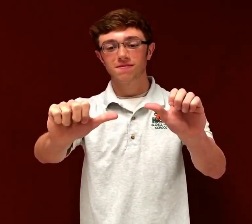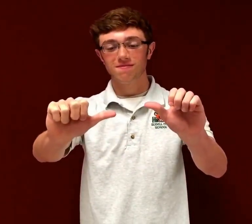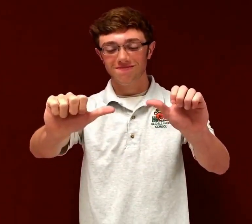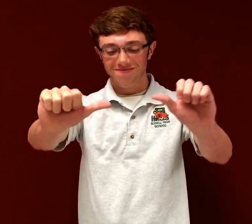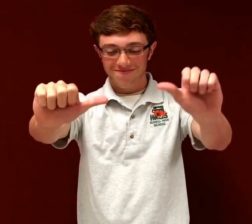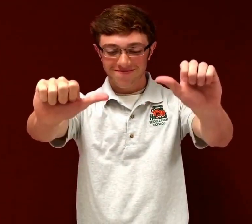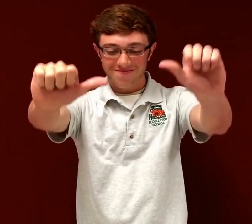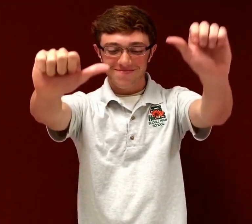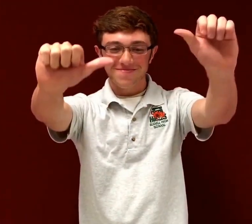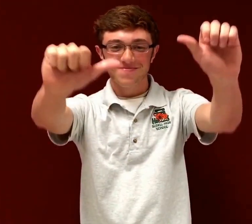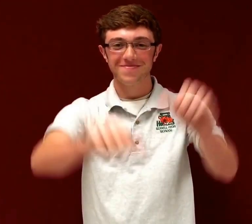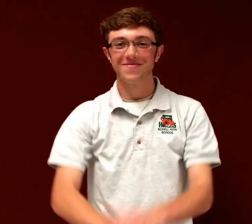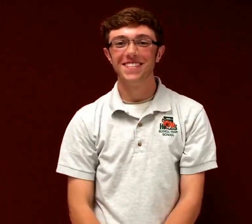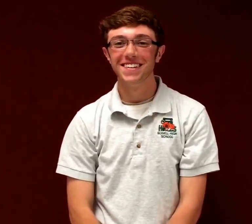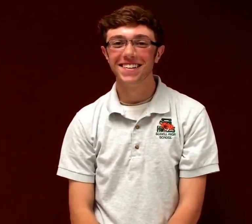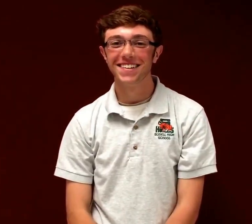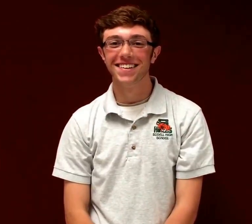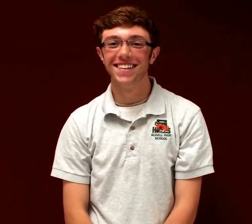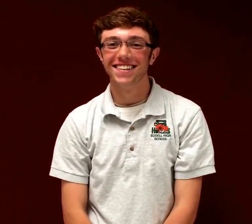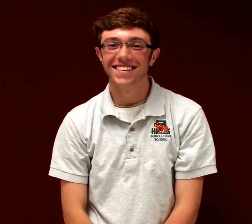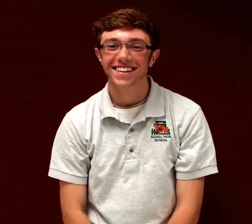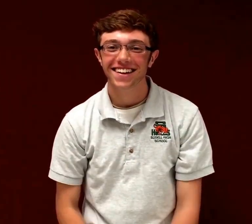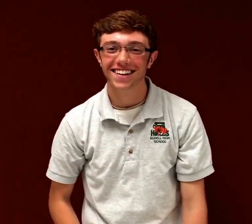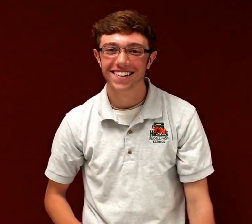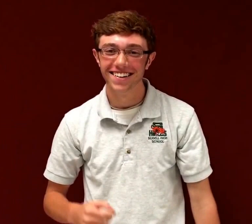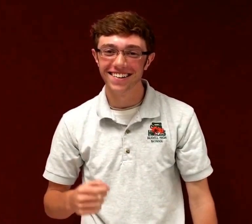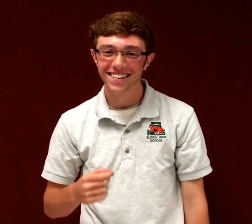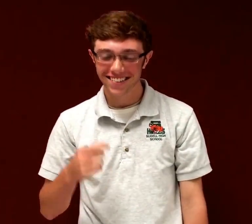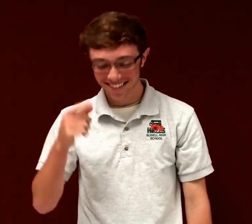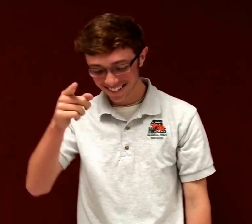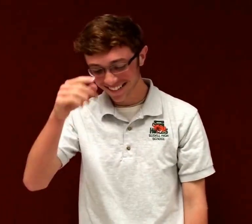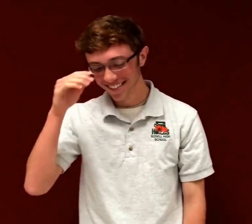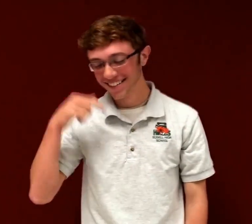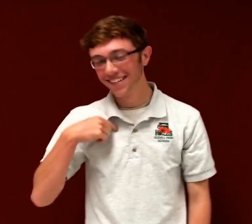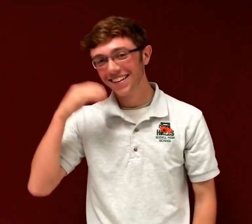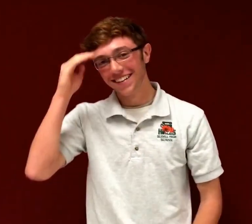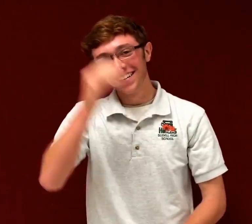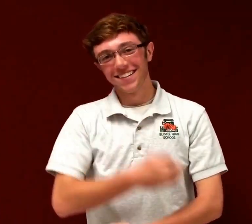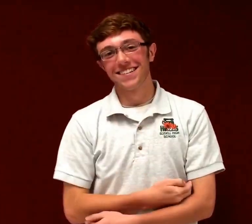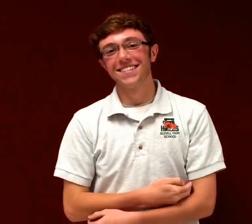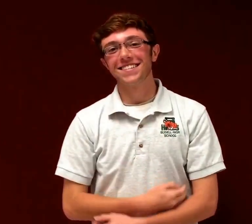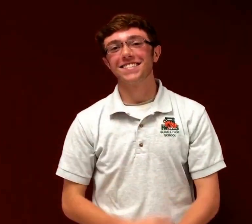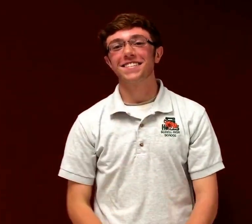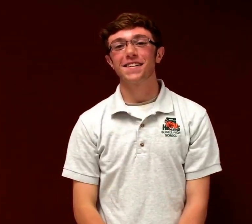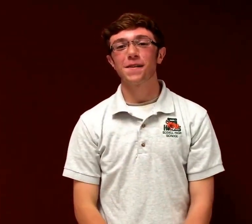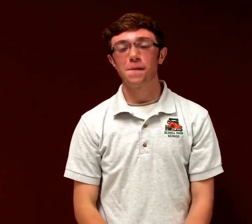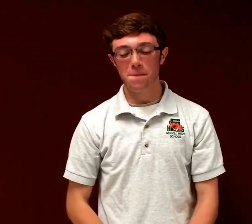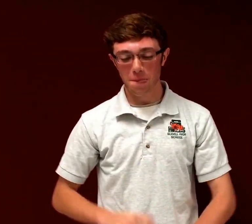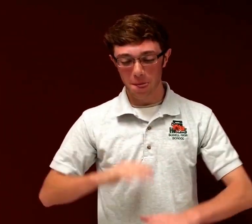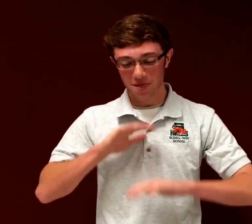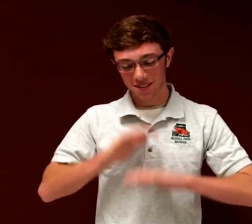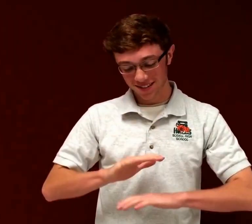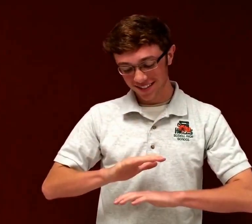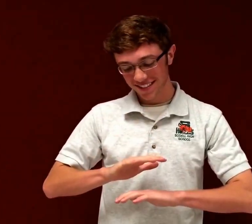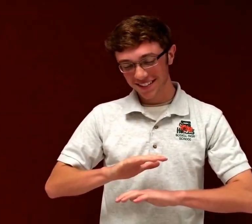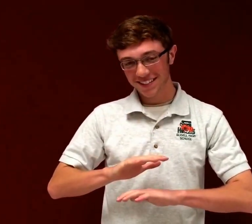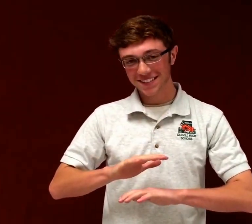all that I want from you, my son, is to be